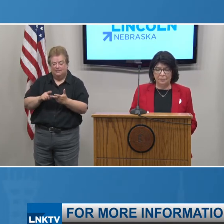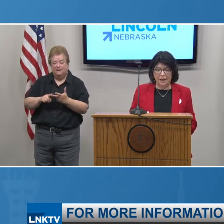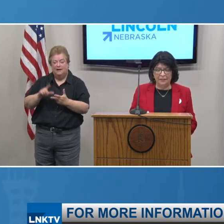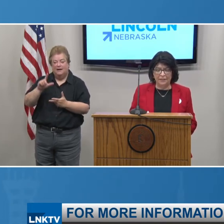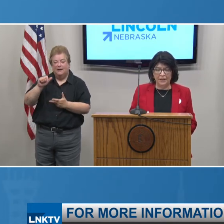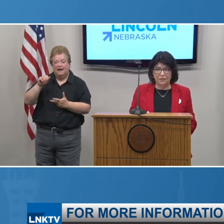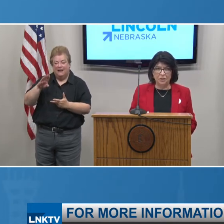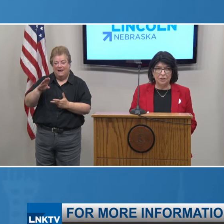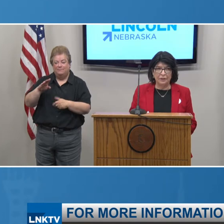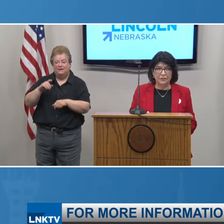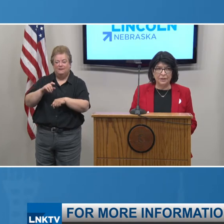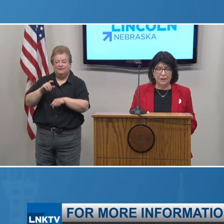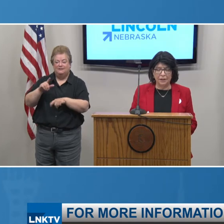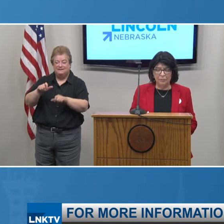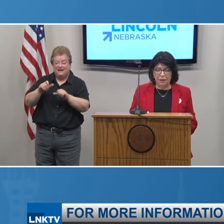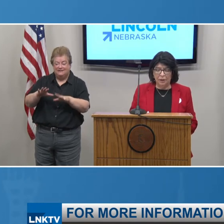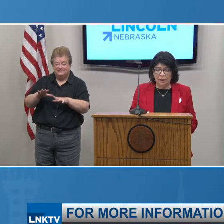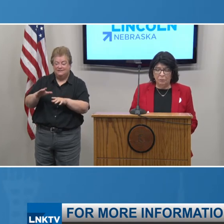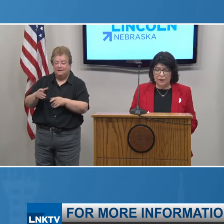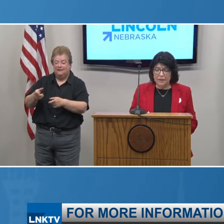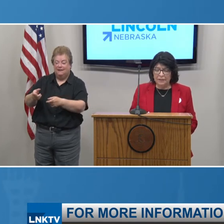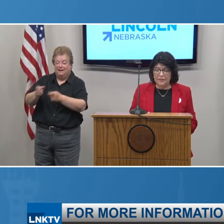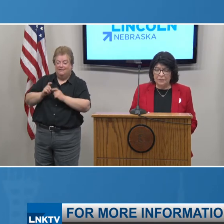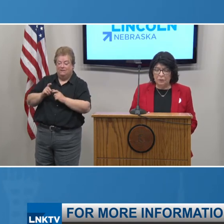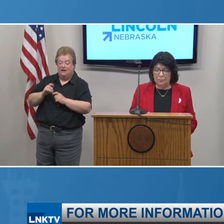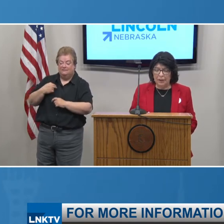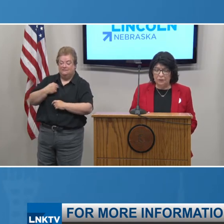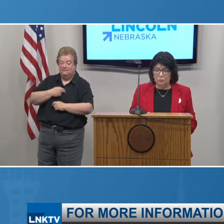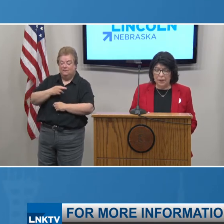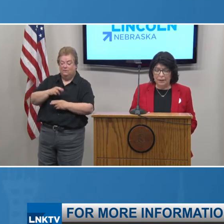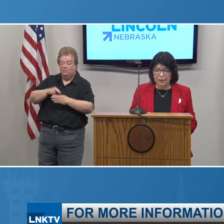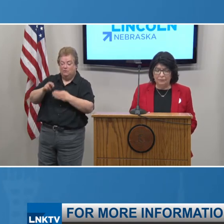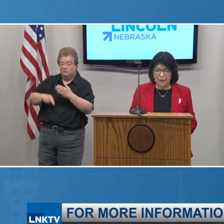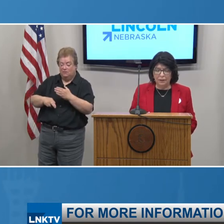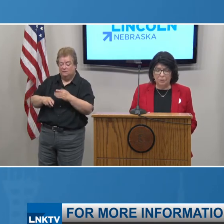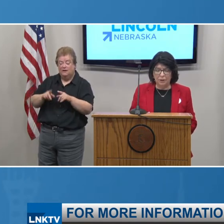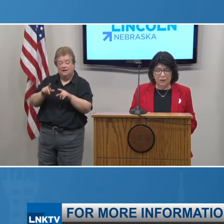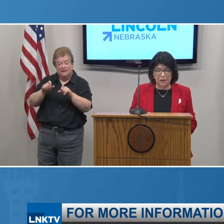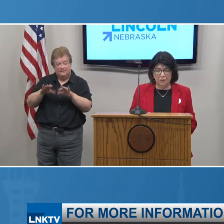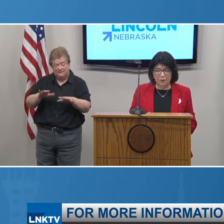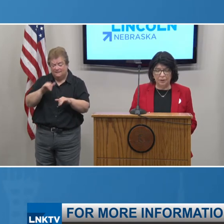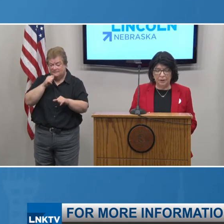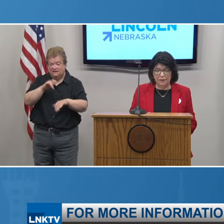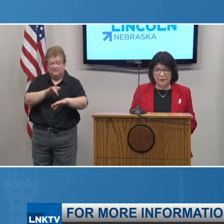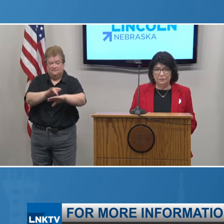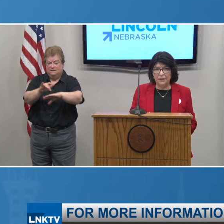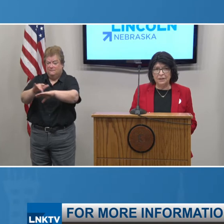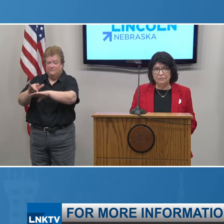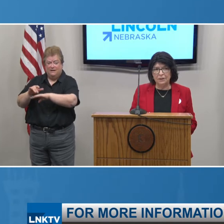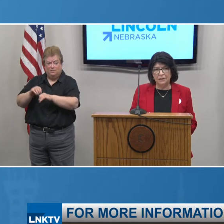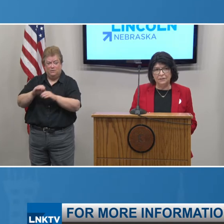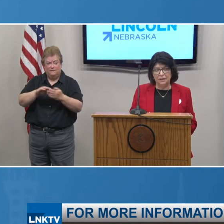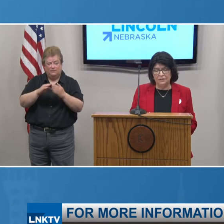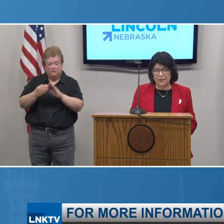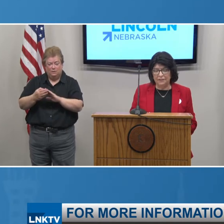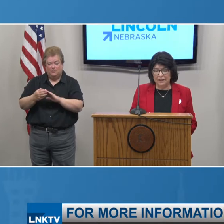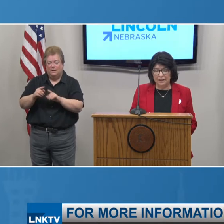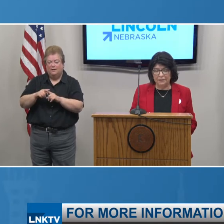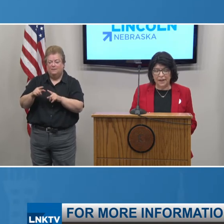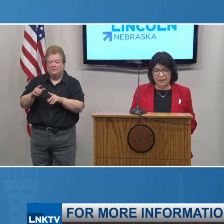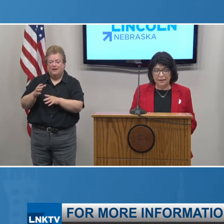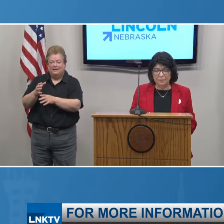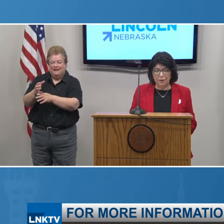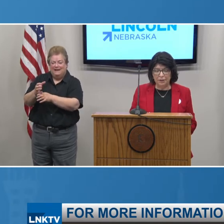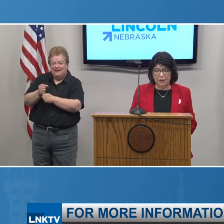testing capacity and turnaround time. While testing remains widely available in our community, the effectiveness of